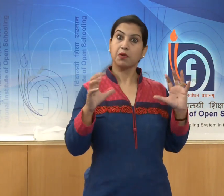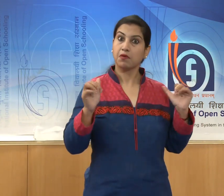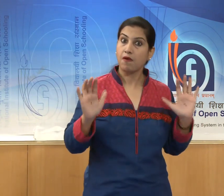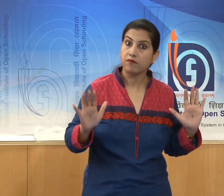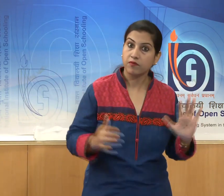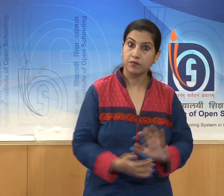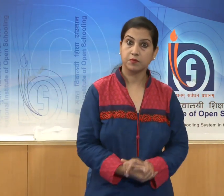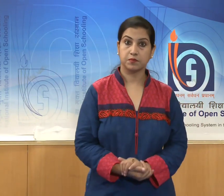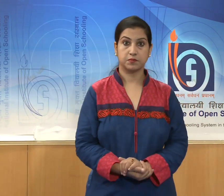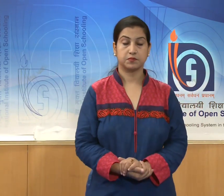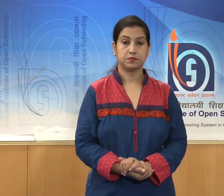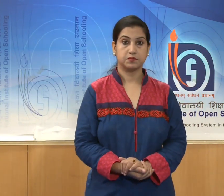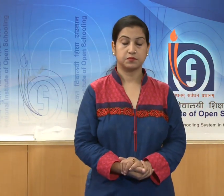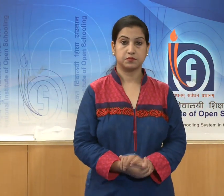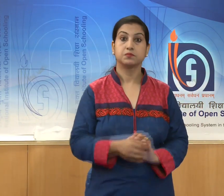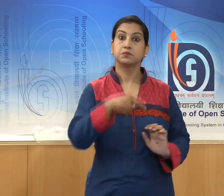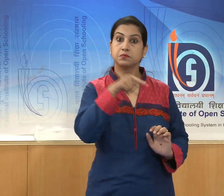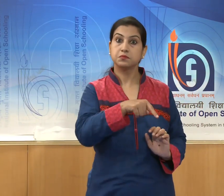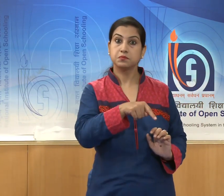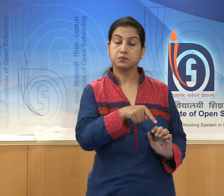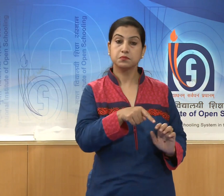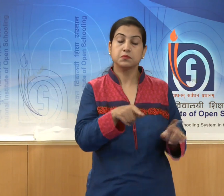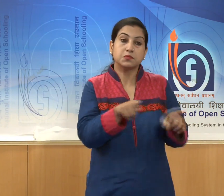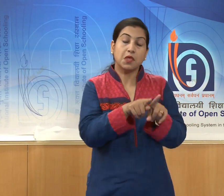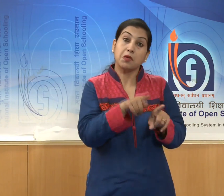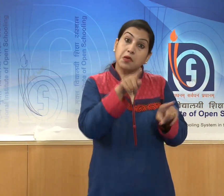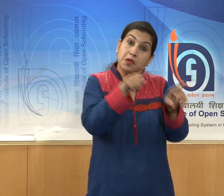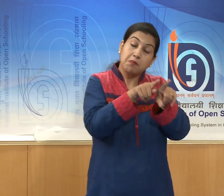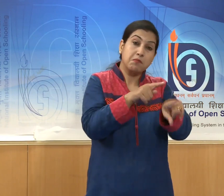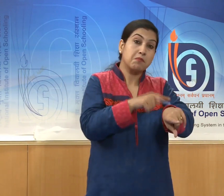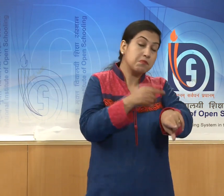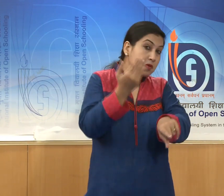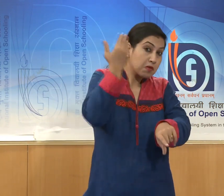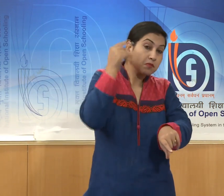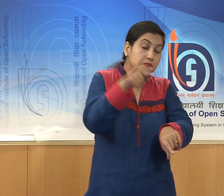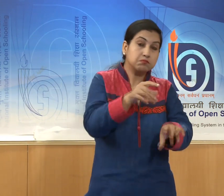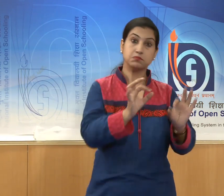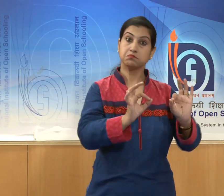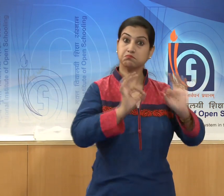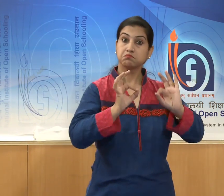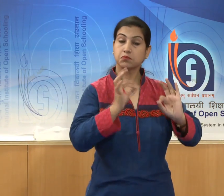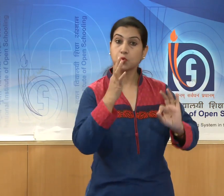This is what makes it really unique.